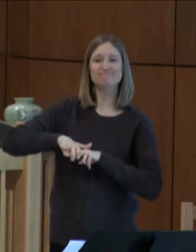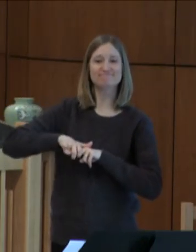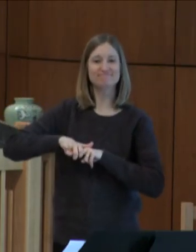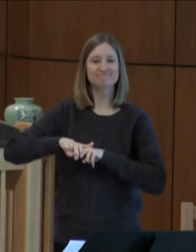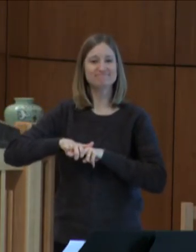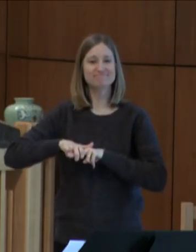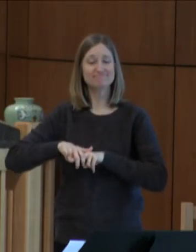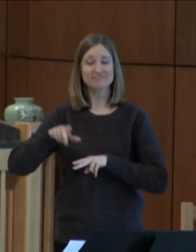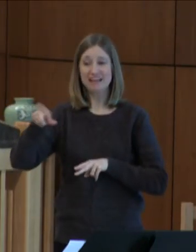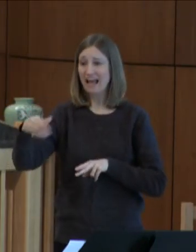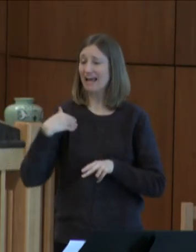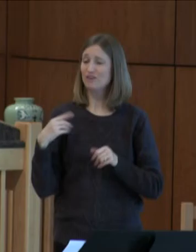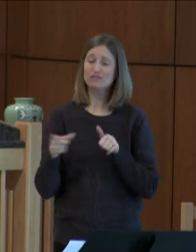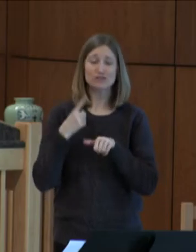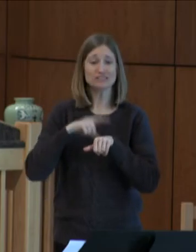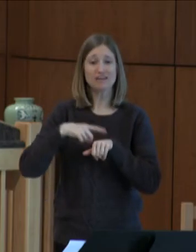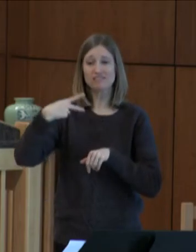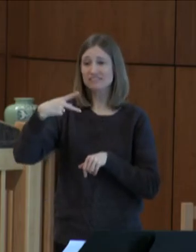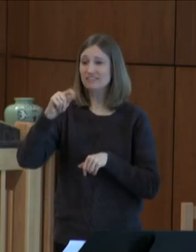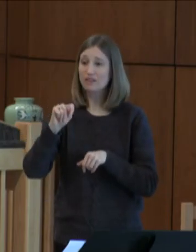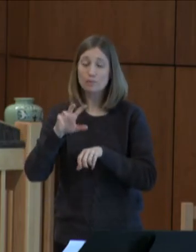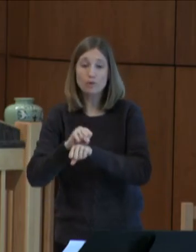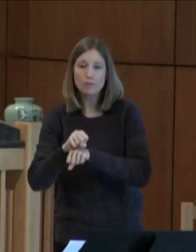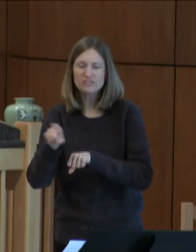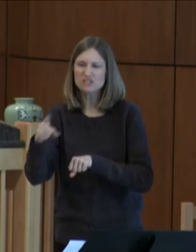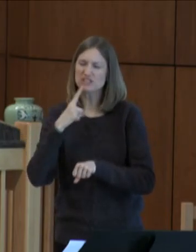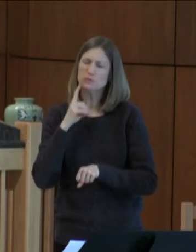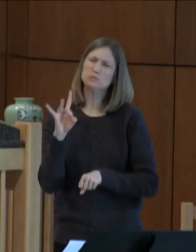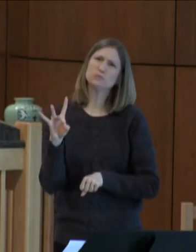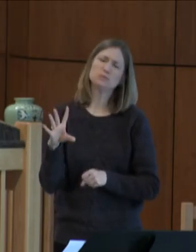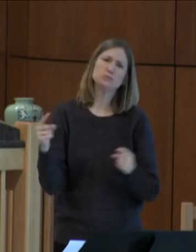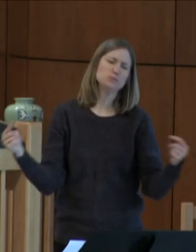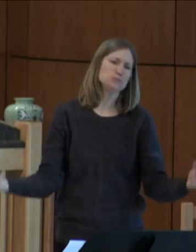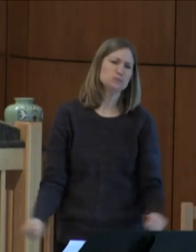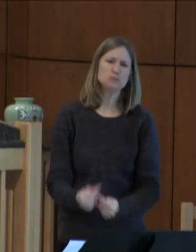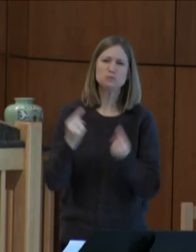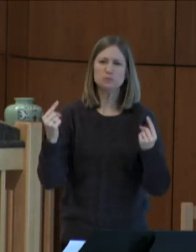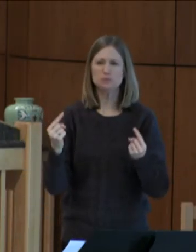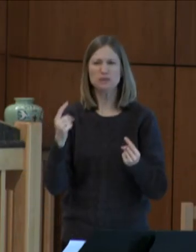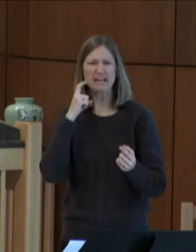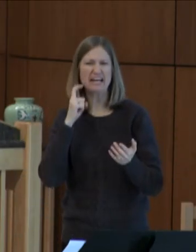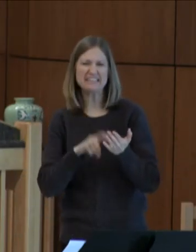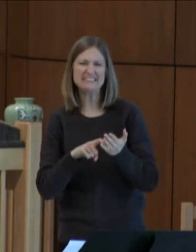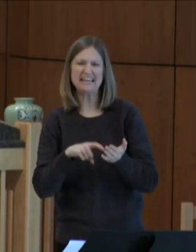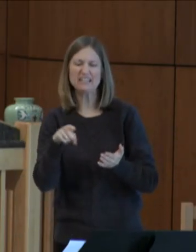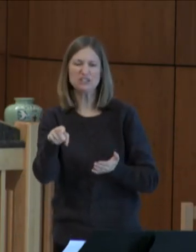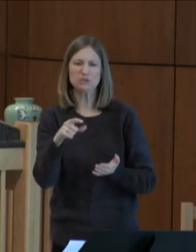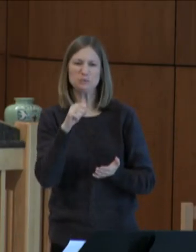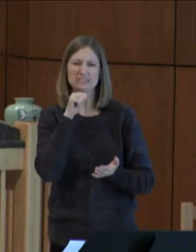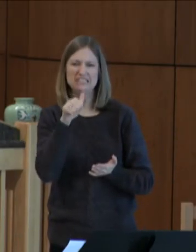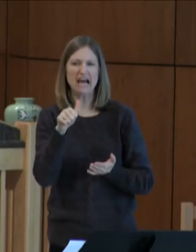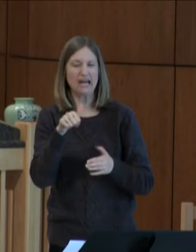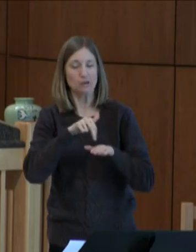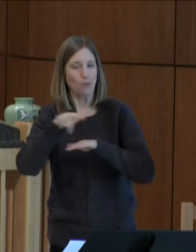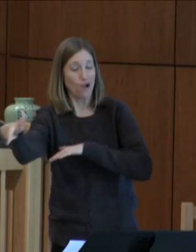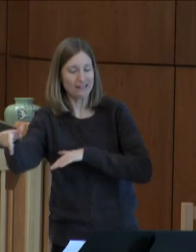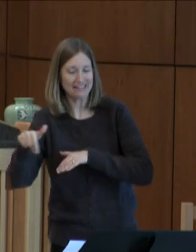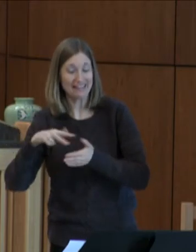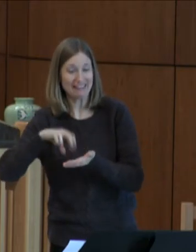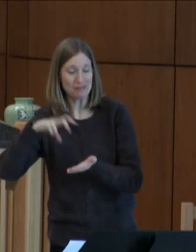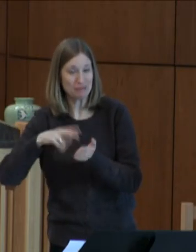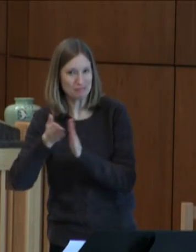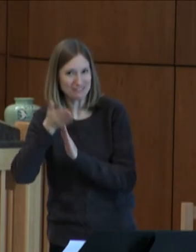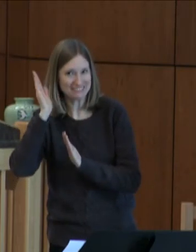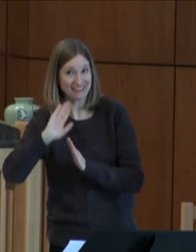first physical therapy and she said it was very painful to do. I could tell she was not exactly walking and leaping and